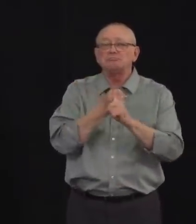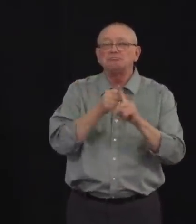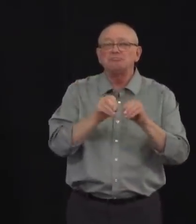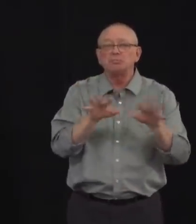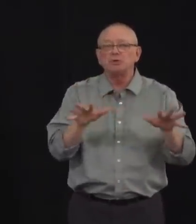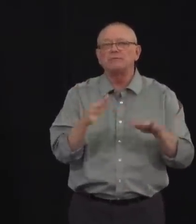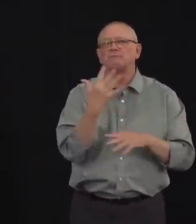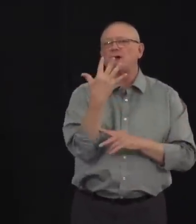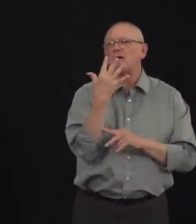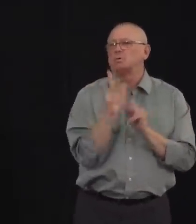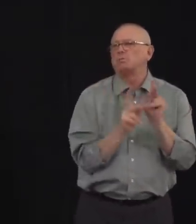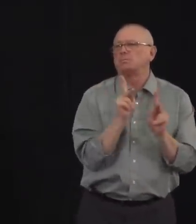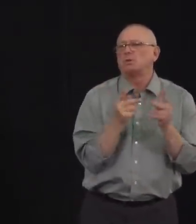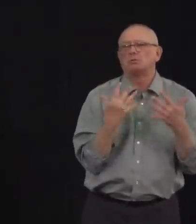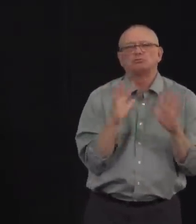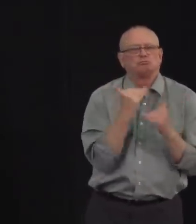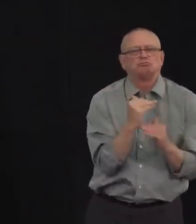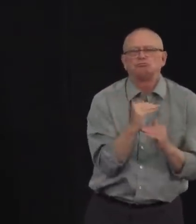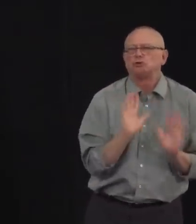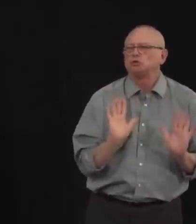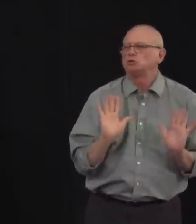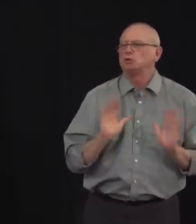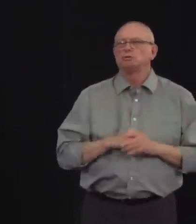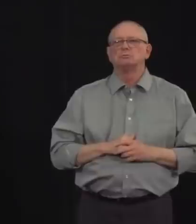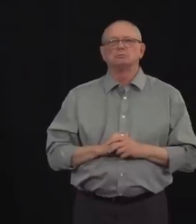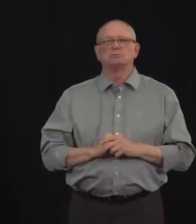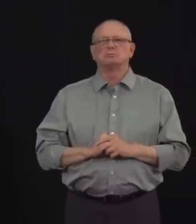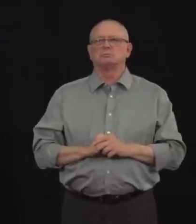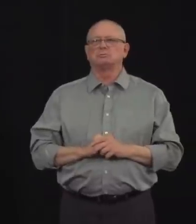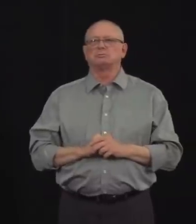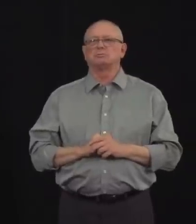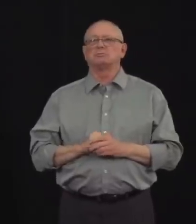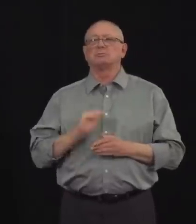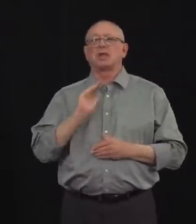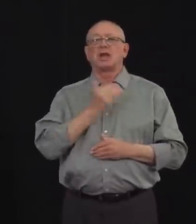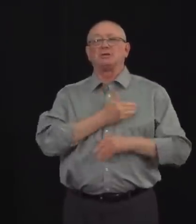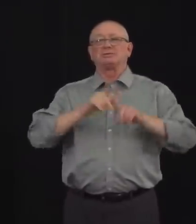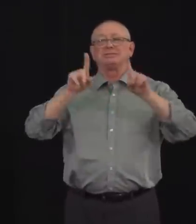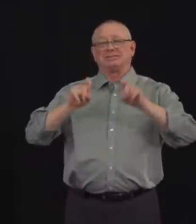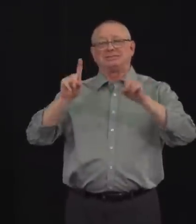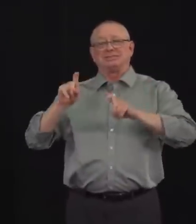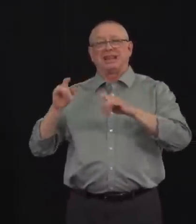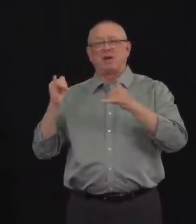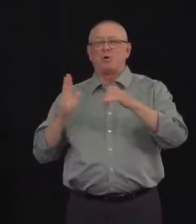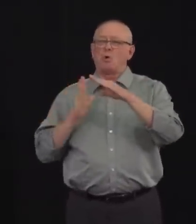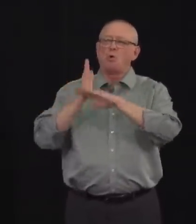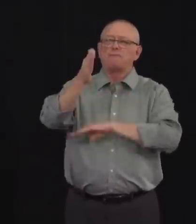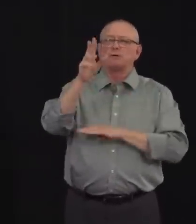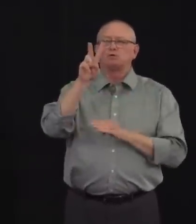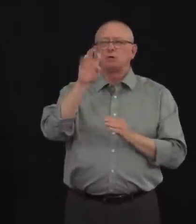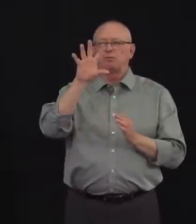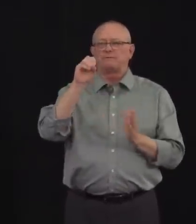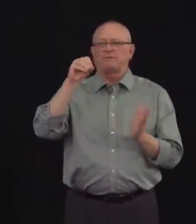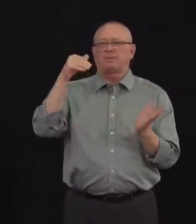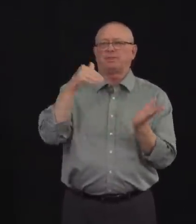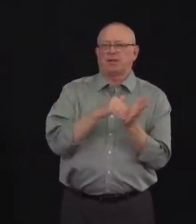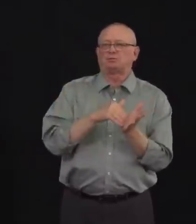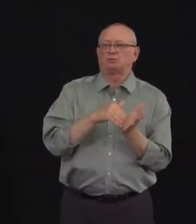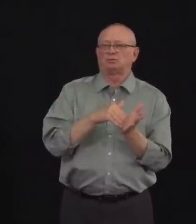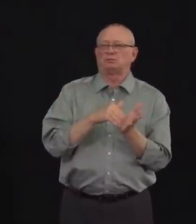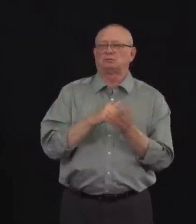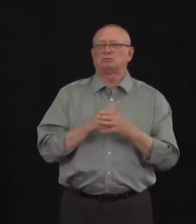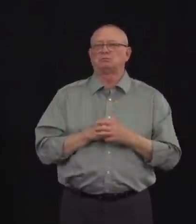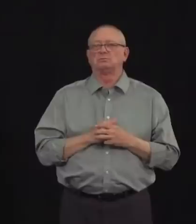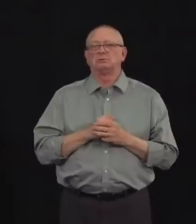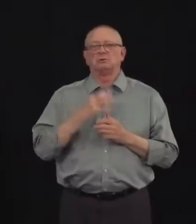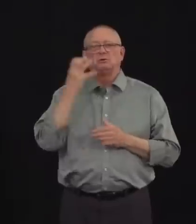With today's test results, we have now surpassed 250,000 COVID tests in Alberta. This is a remarkable achievement